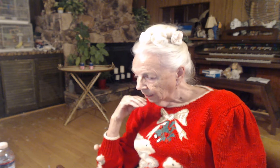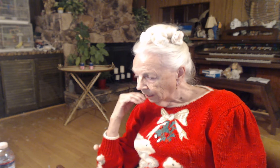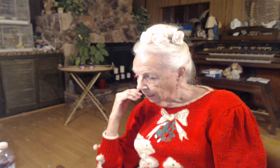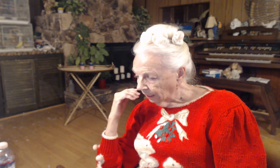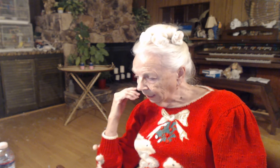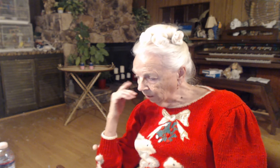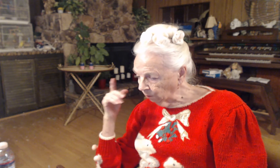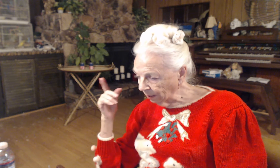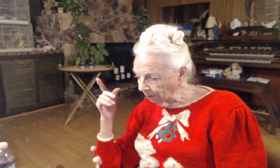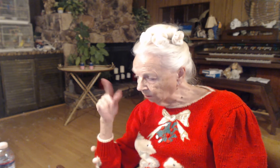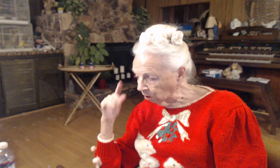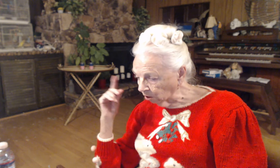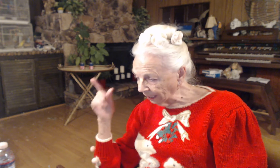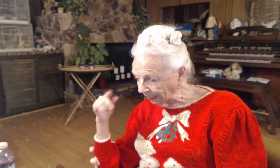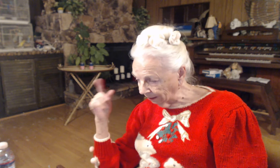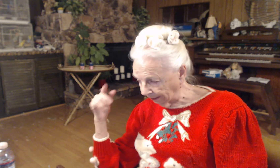He went about all Galilee.